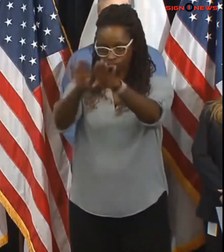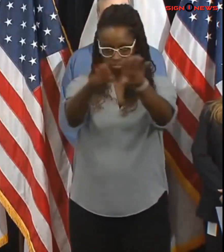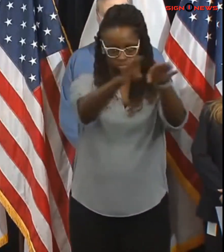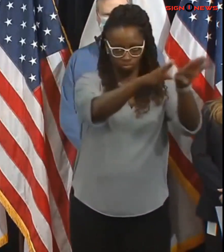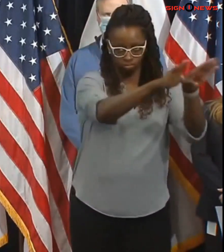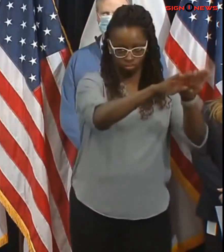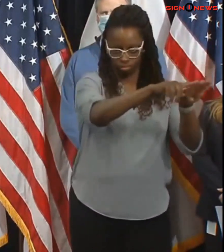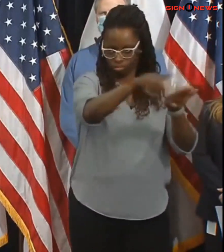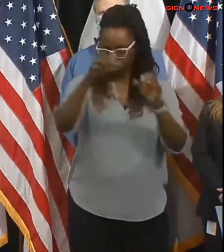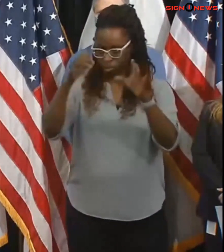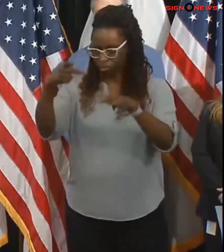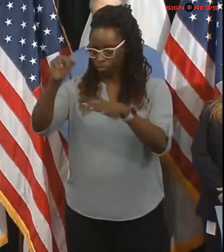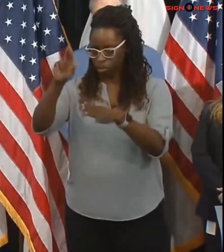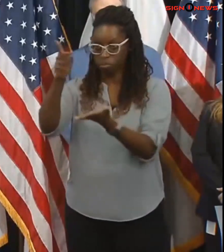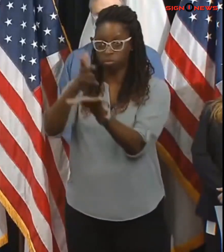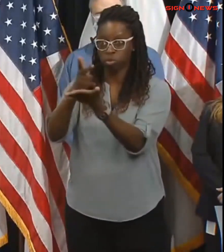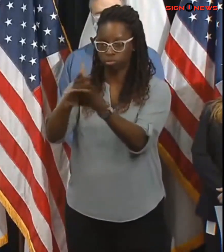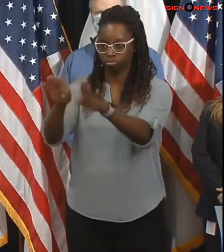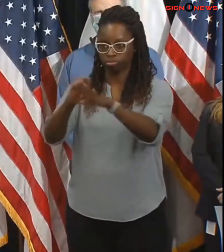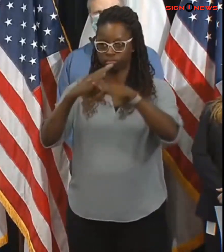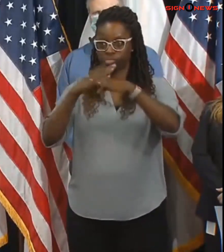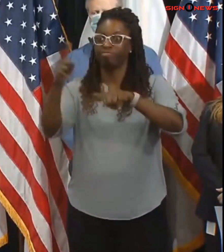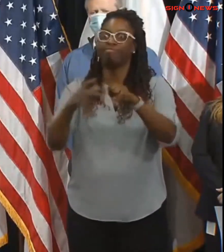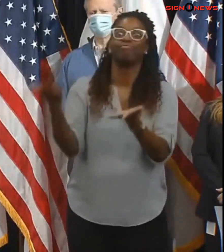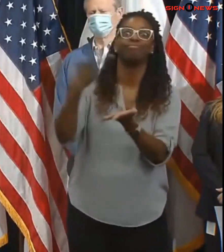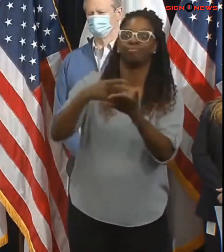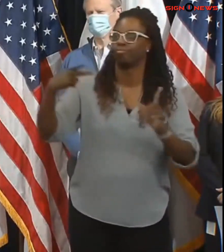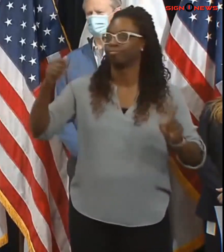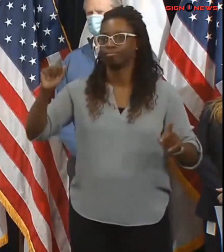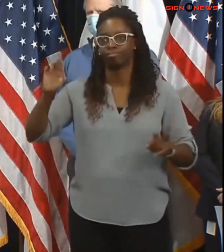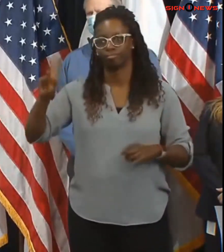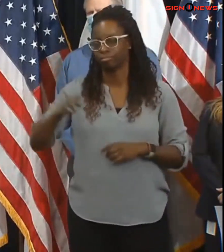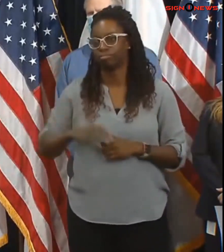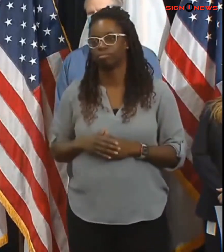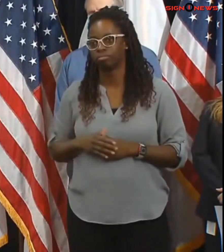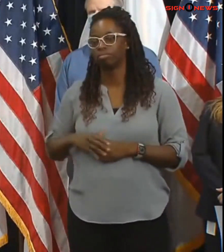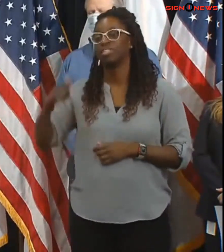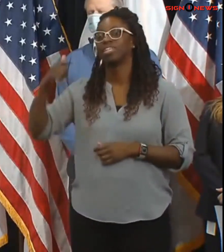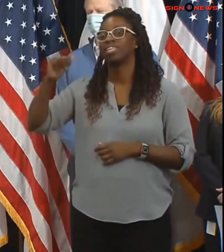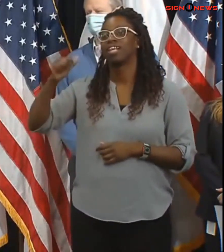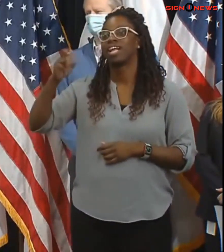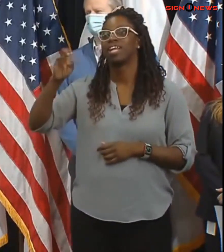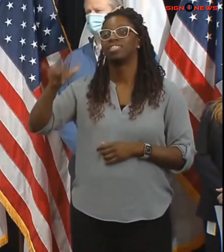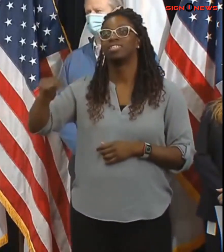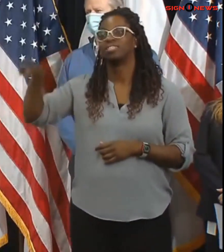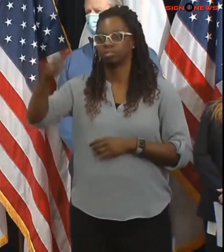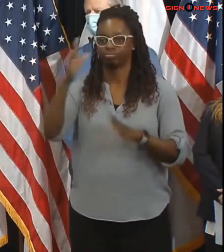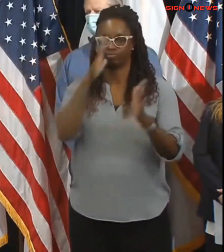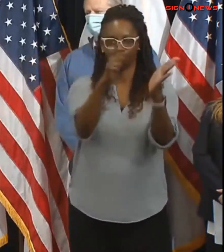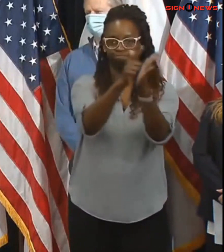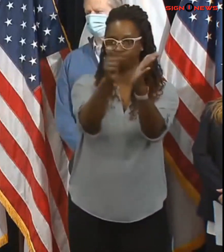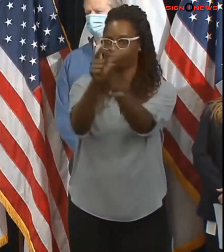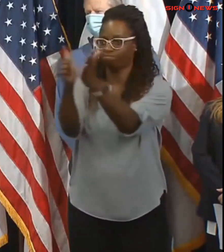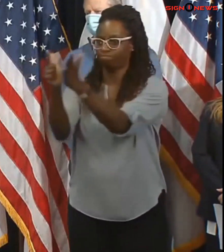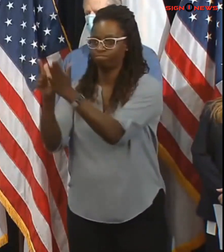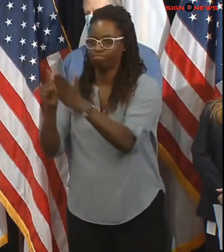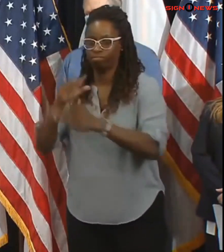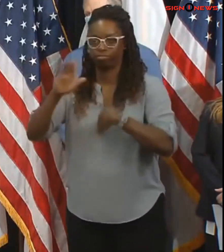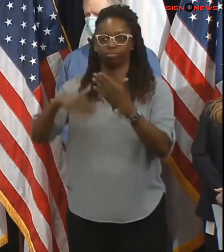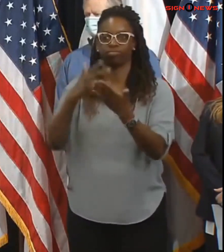parking bans along agency roadways will be going into effect at very various times starting this evening in line with the municipality that they're located